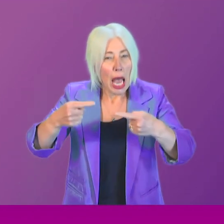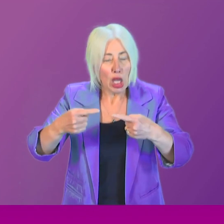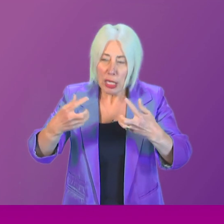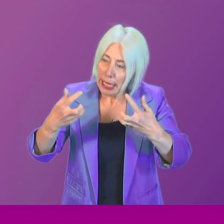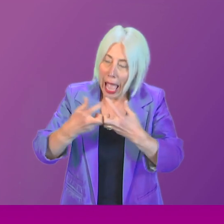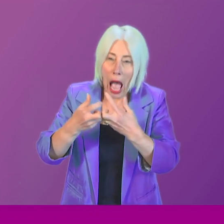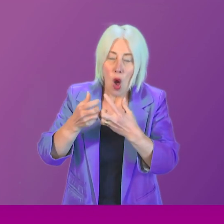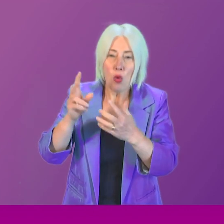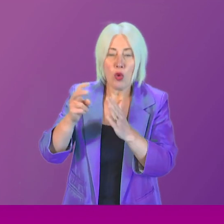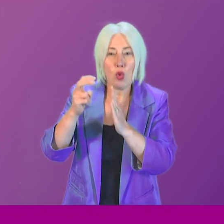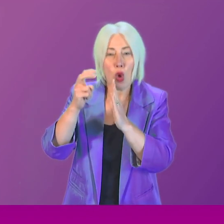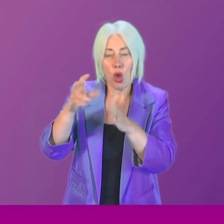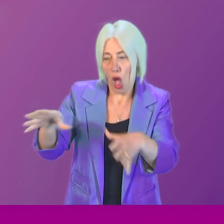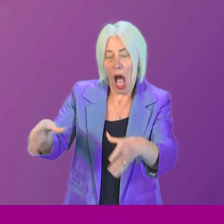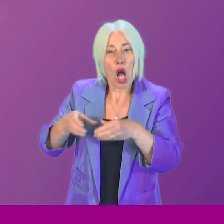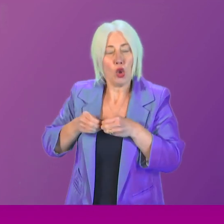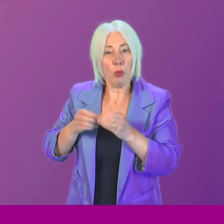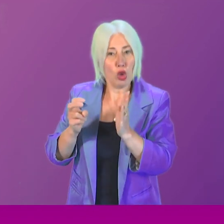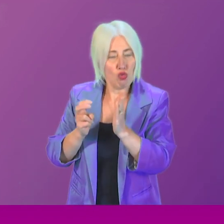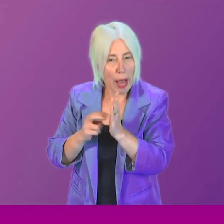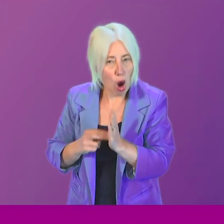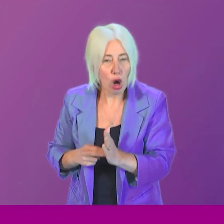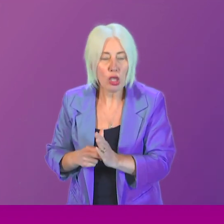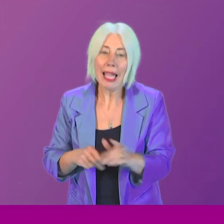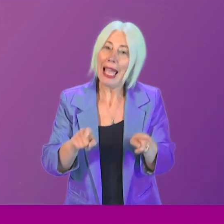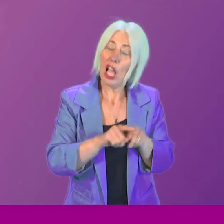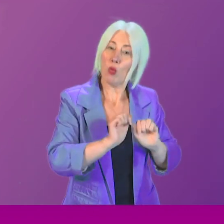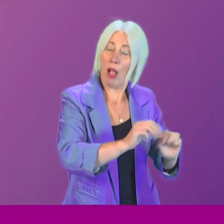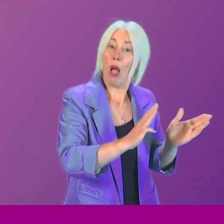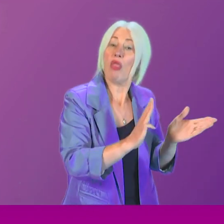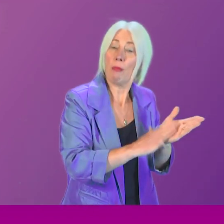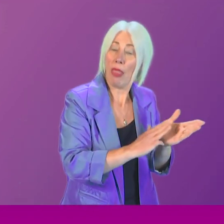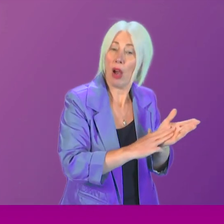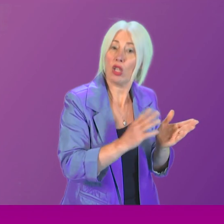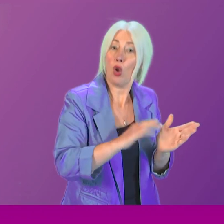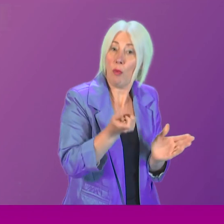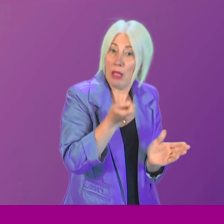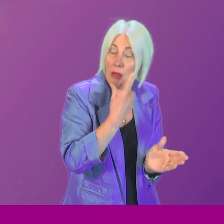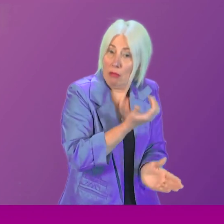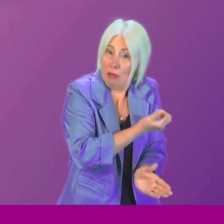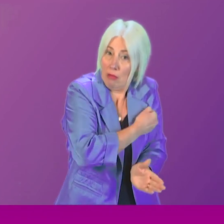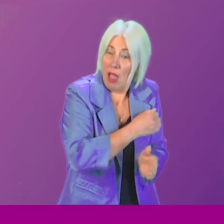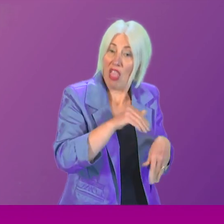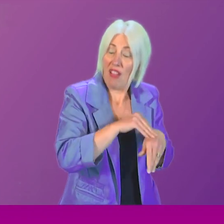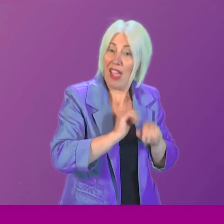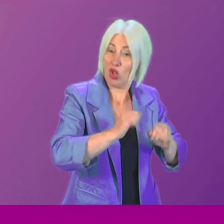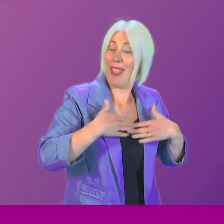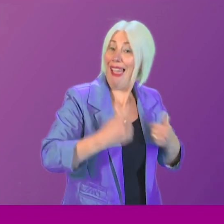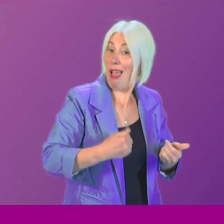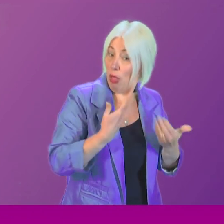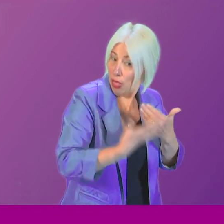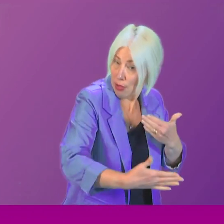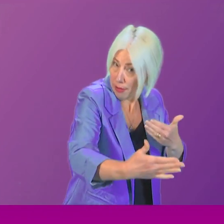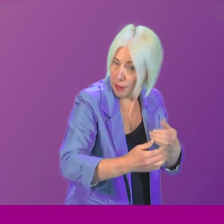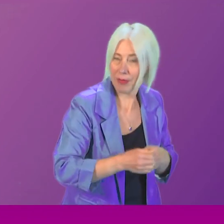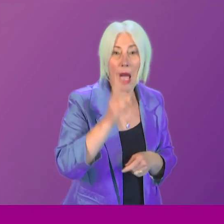adoption, records and the lasting health impacts faced by mothers who were given still Bistro. On that final point, I